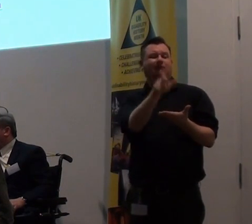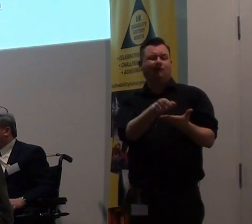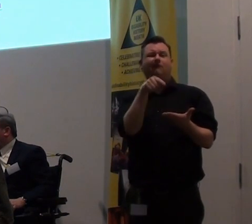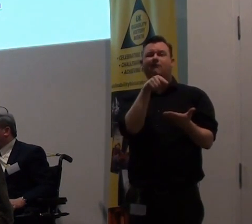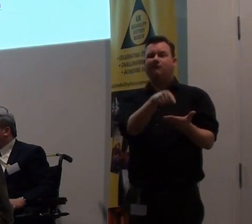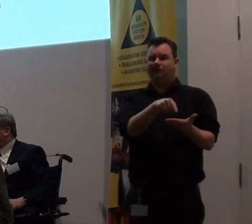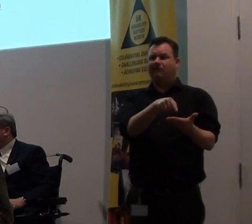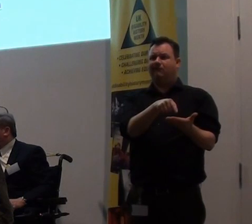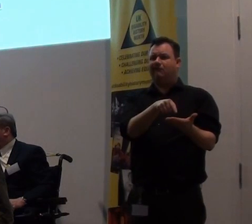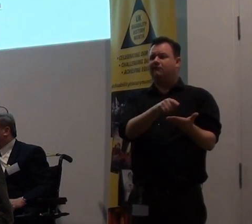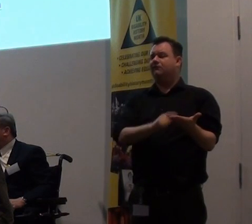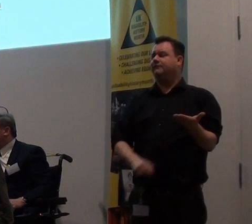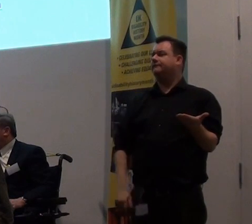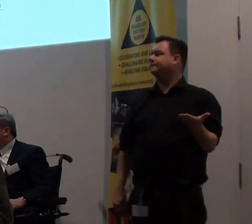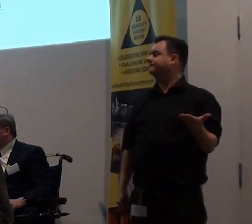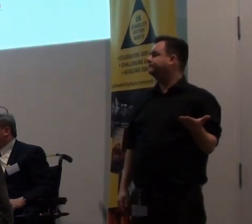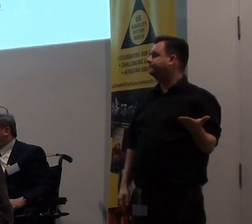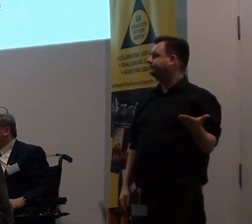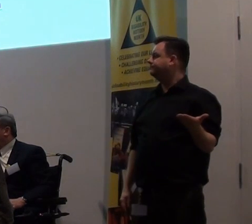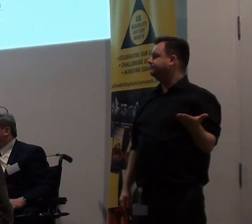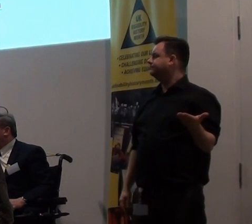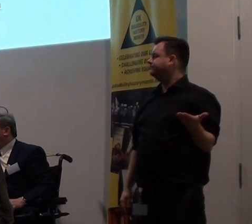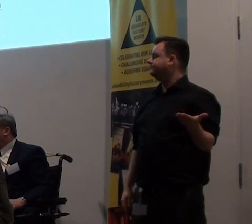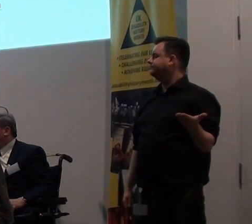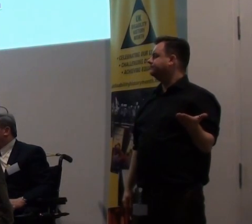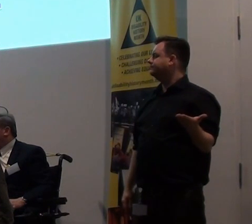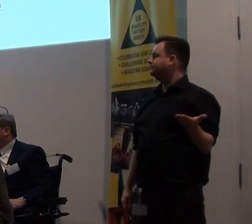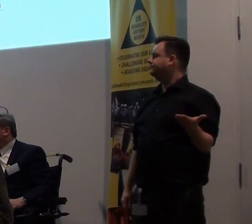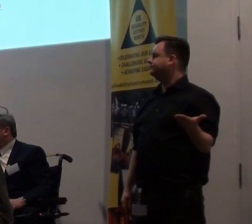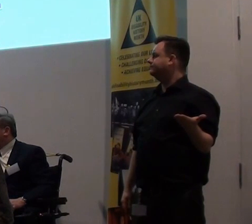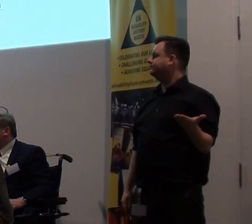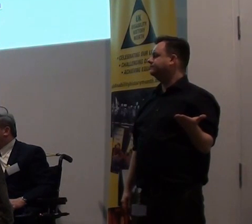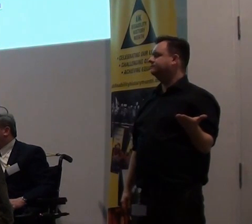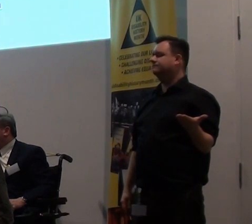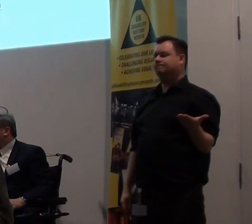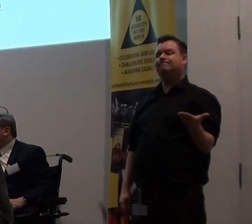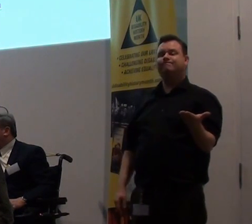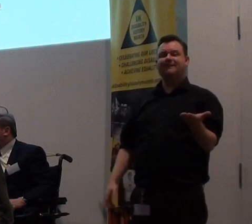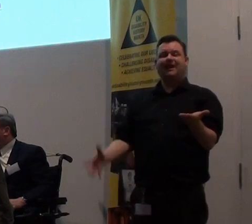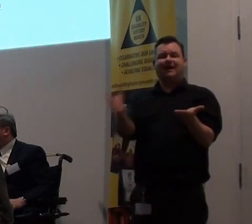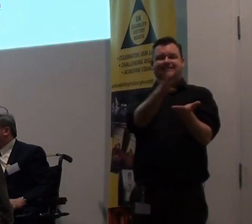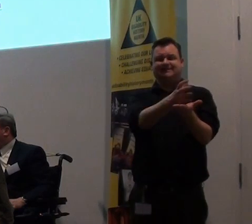taken away,